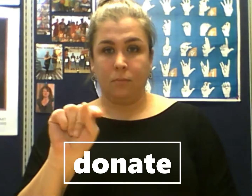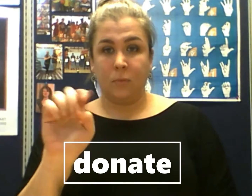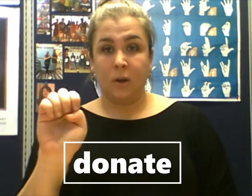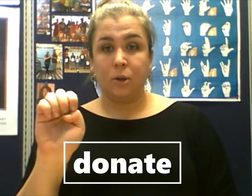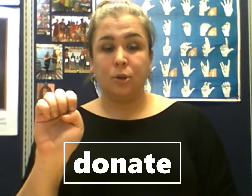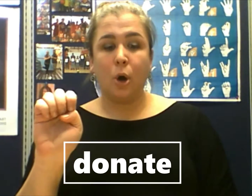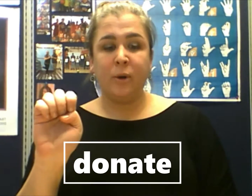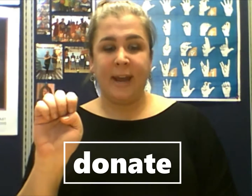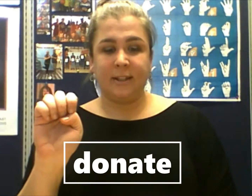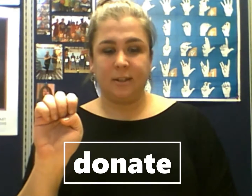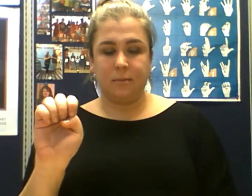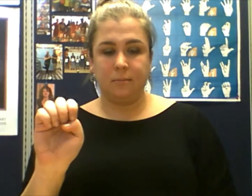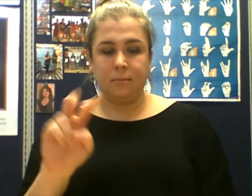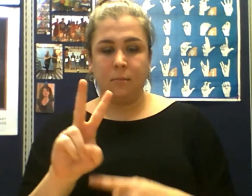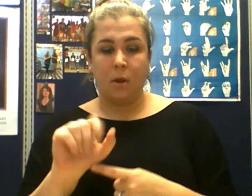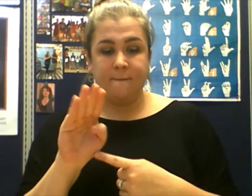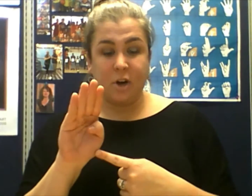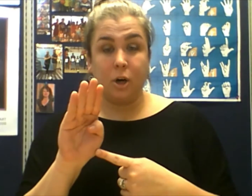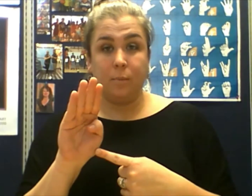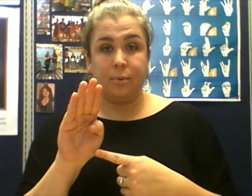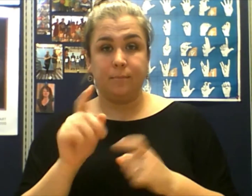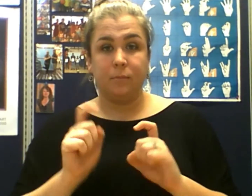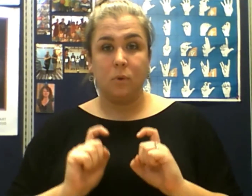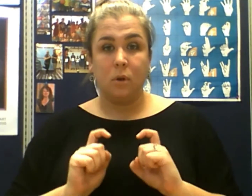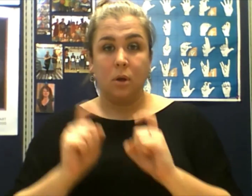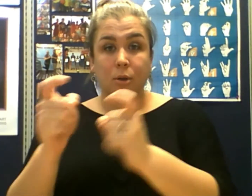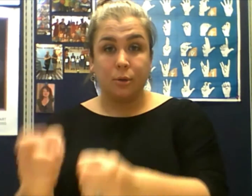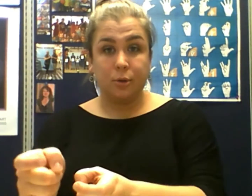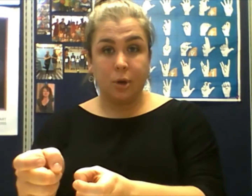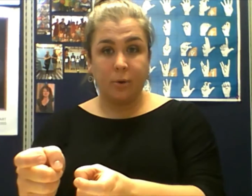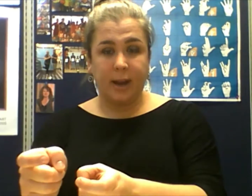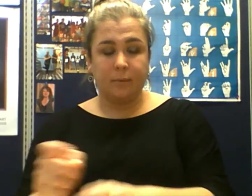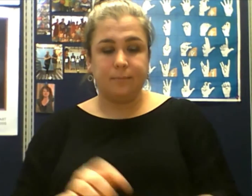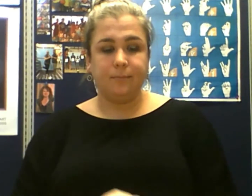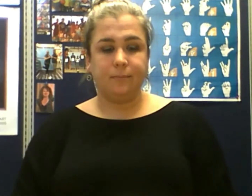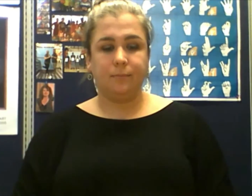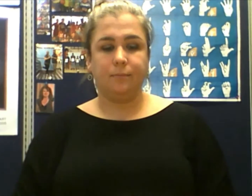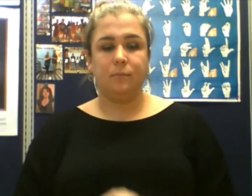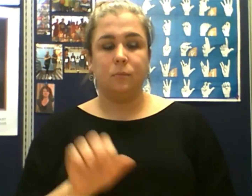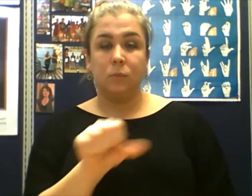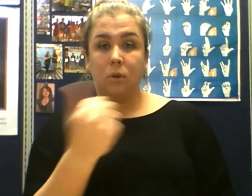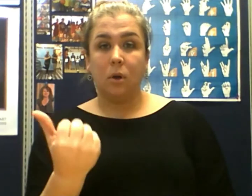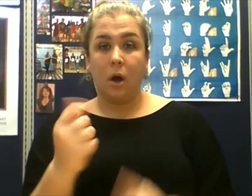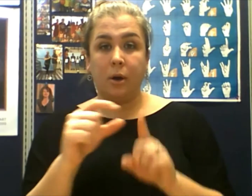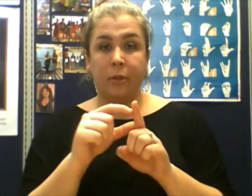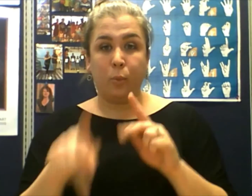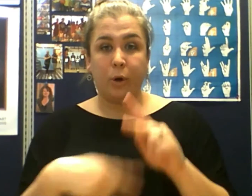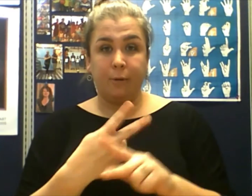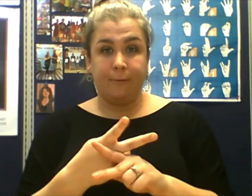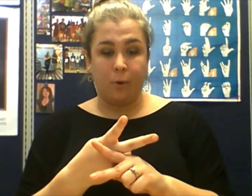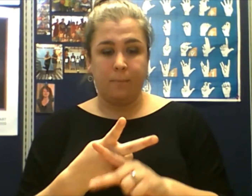Donate, verb. Donate, another word form.